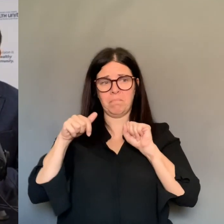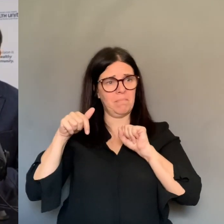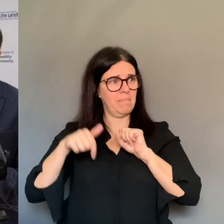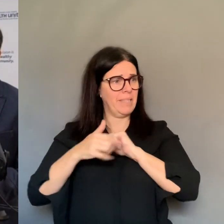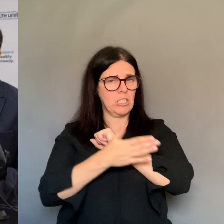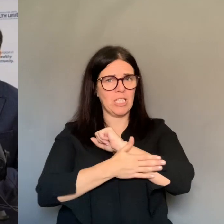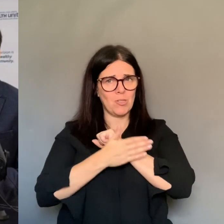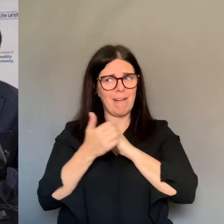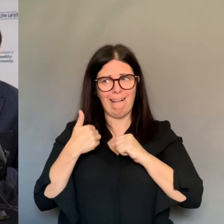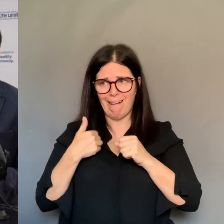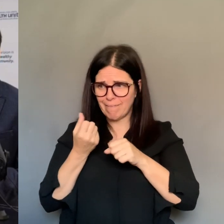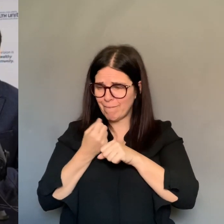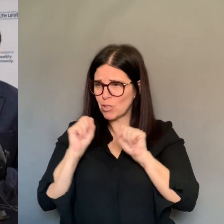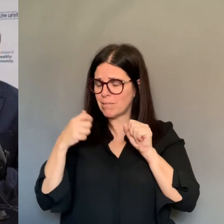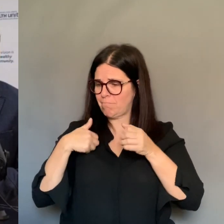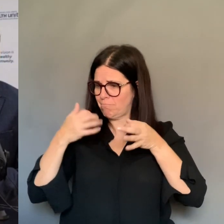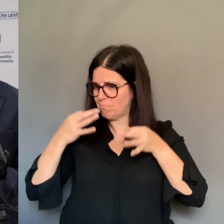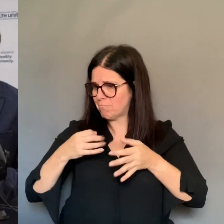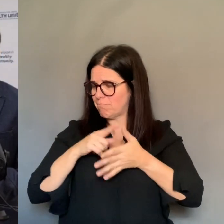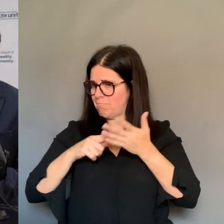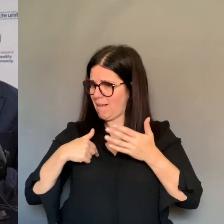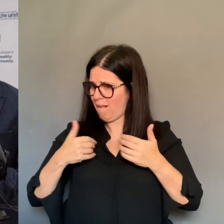Any questions from Blackburn?